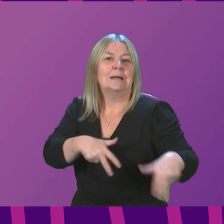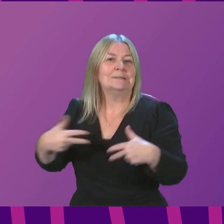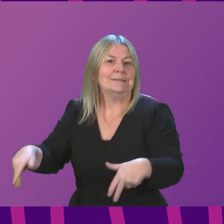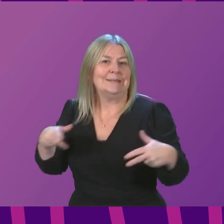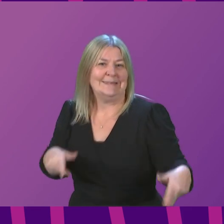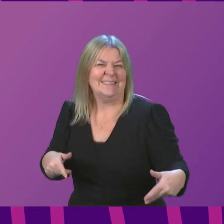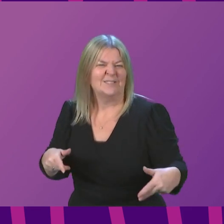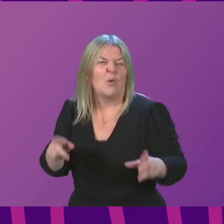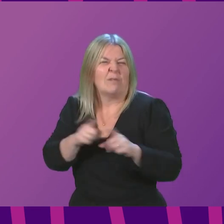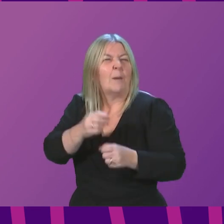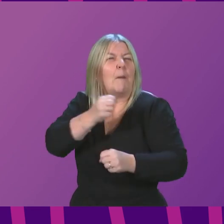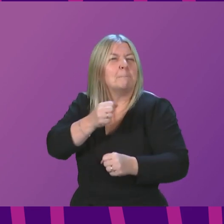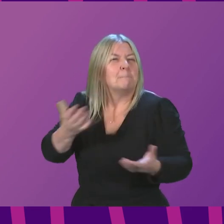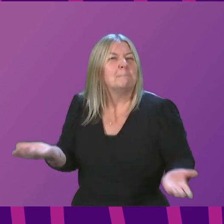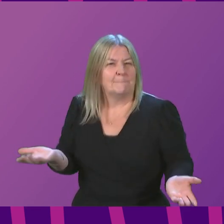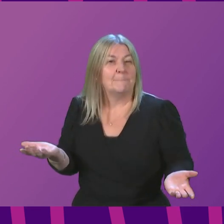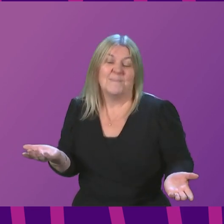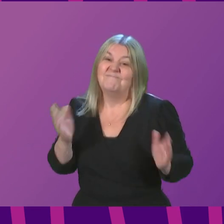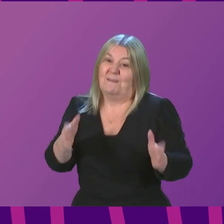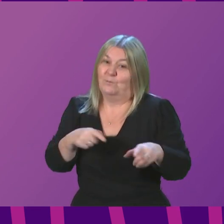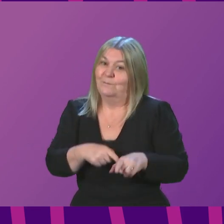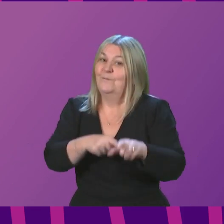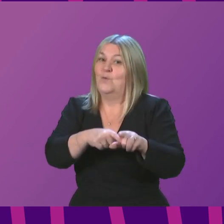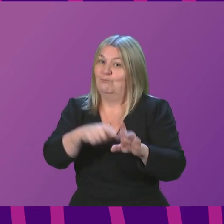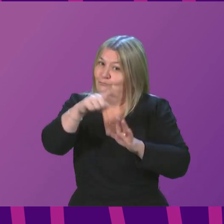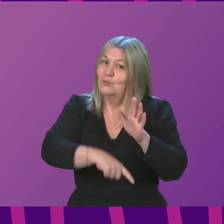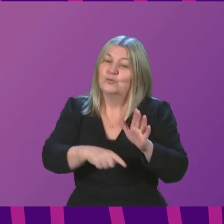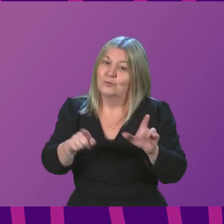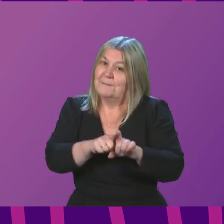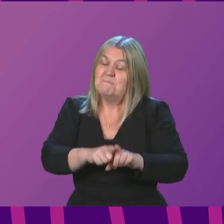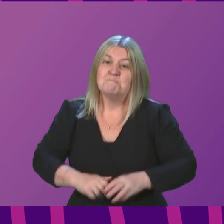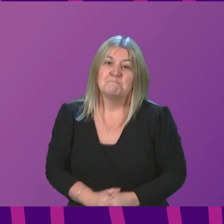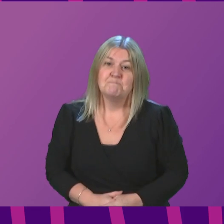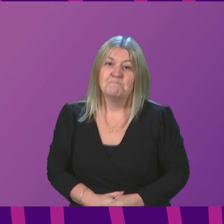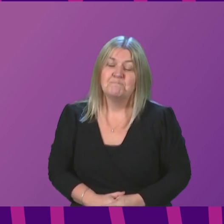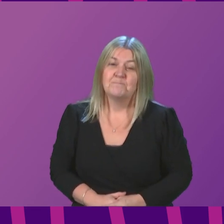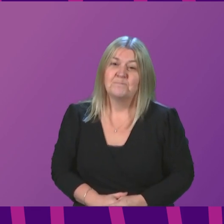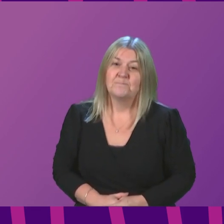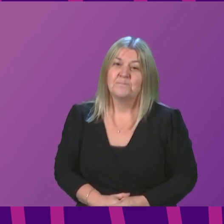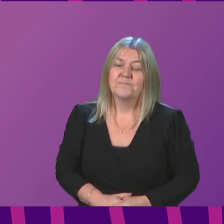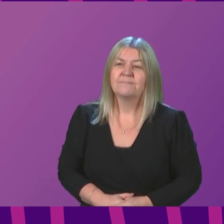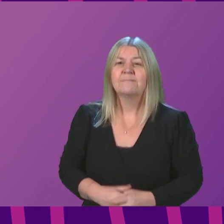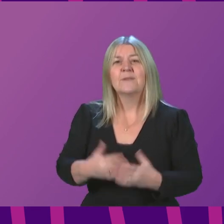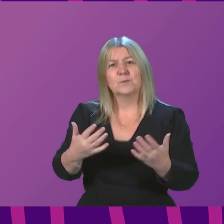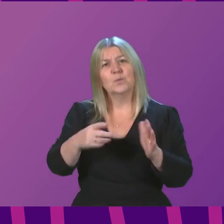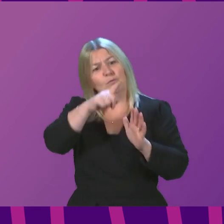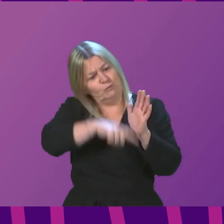be required to follow the same rules and guidance as other hospitality venues. All of these protections are important to help